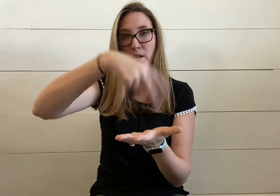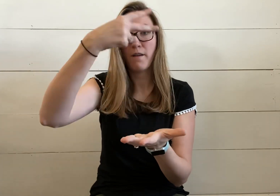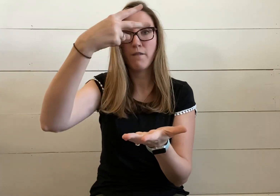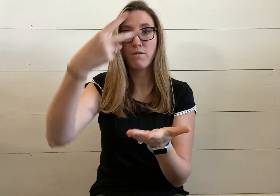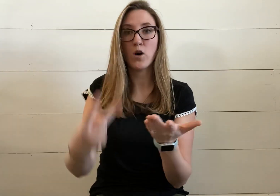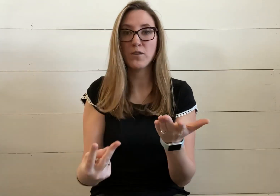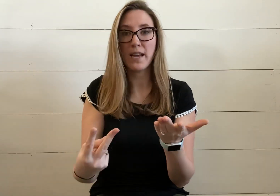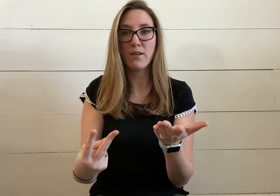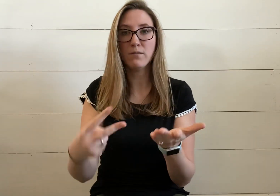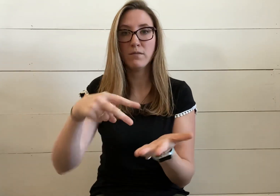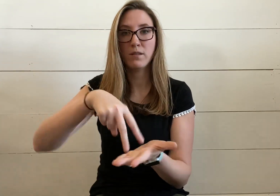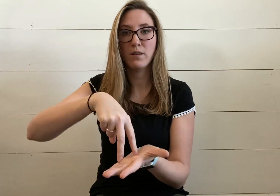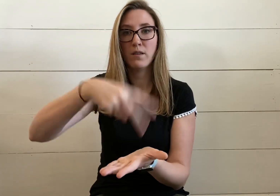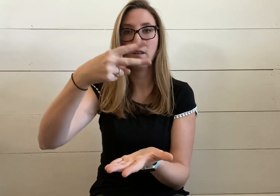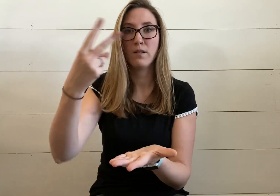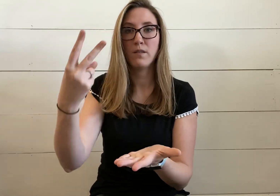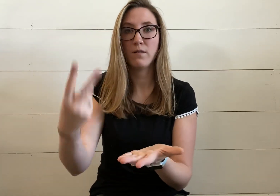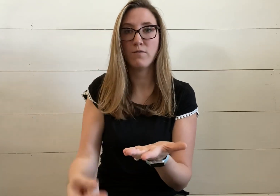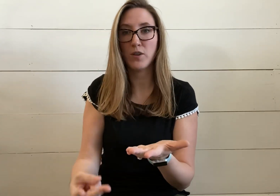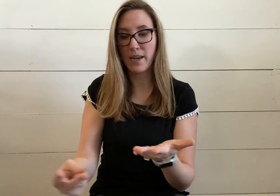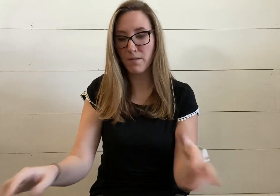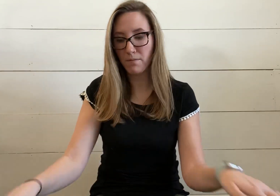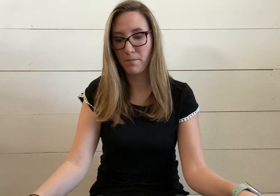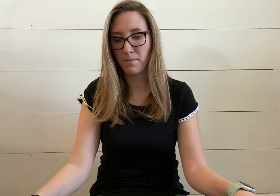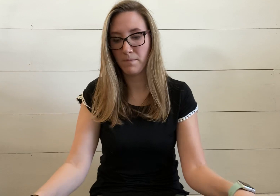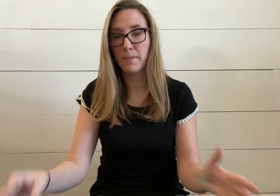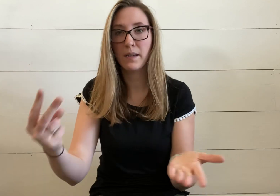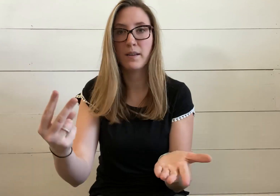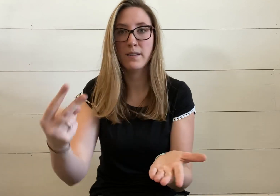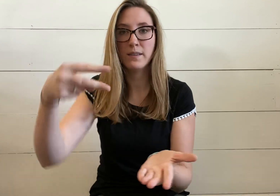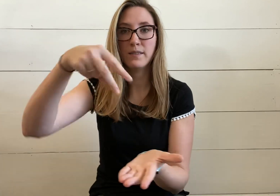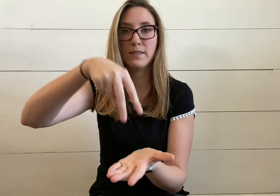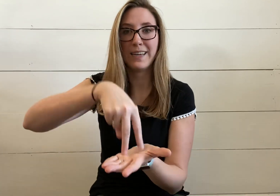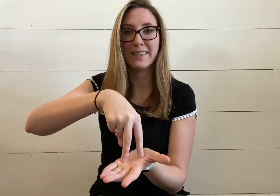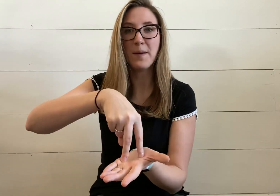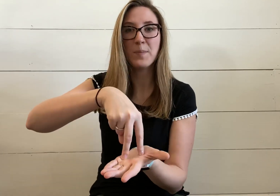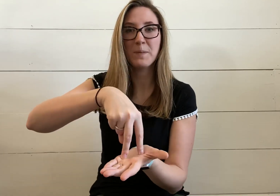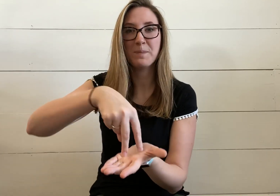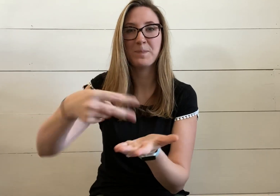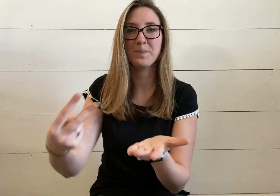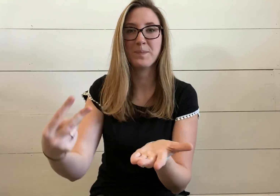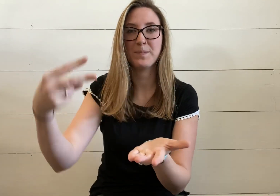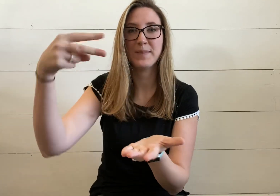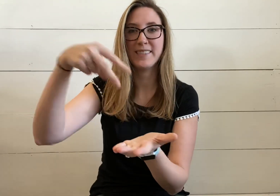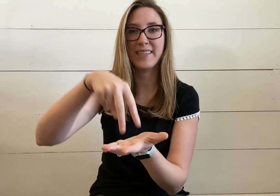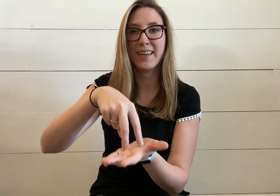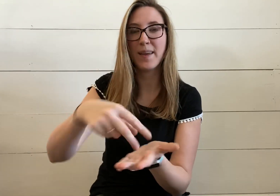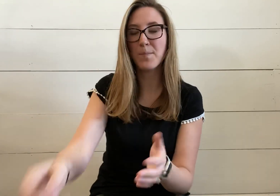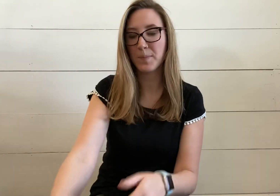fall down, fall down, stand up, stand up,